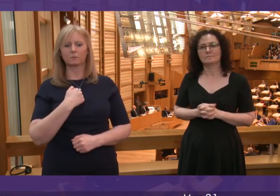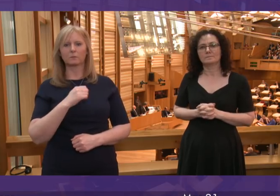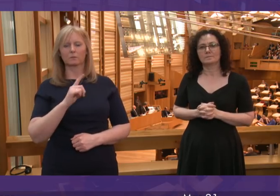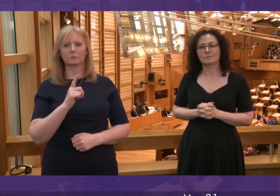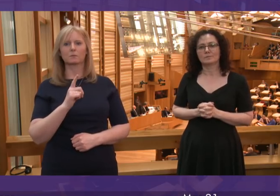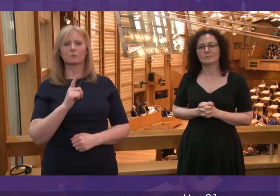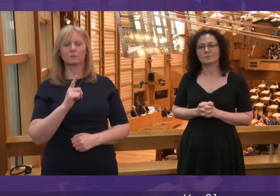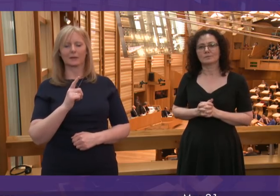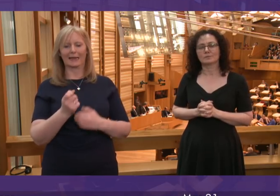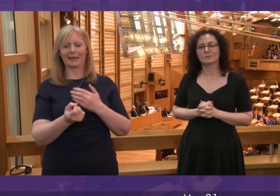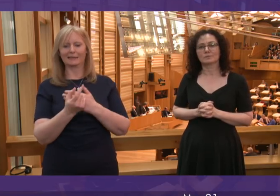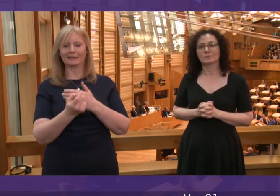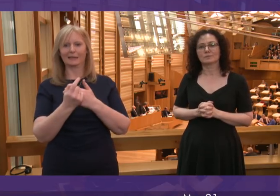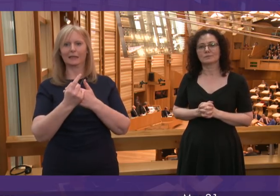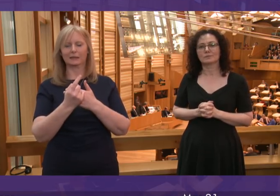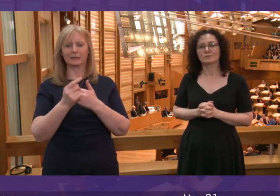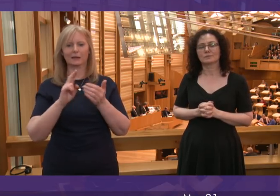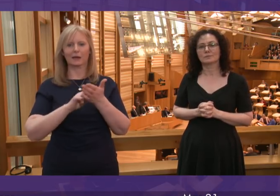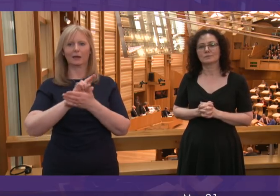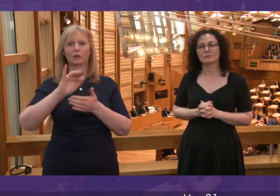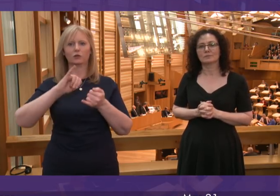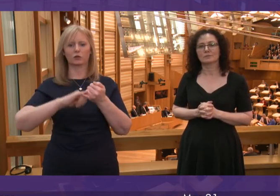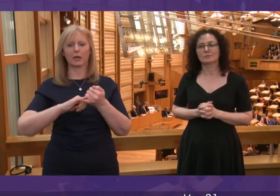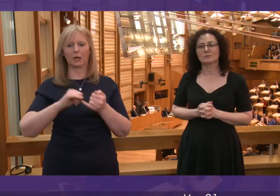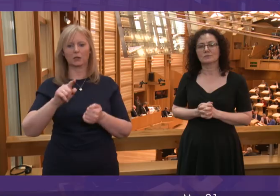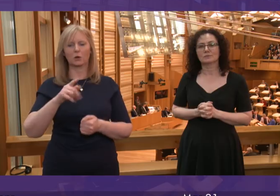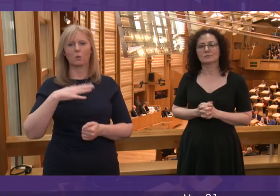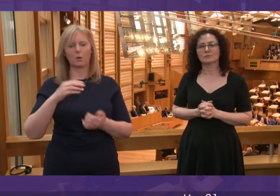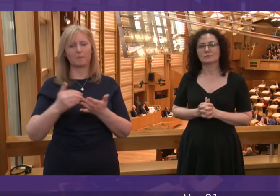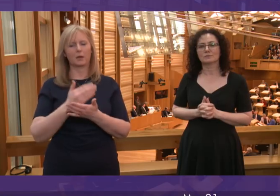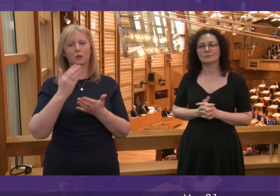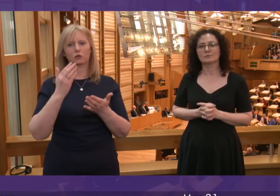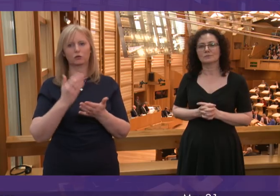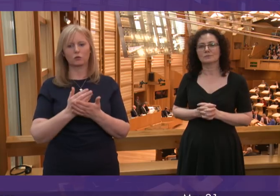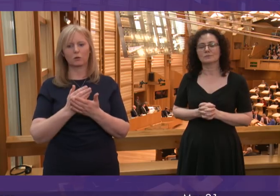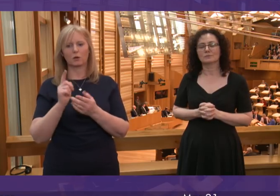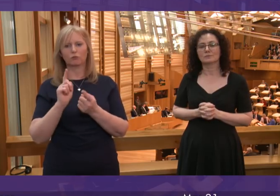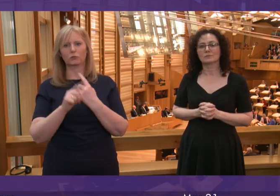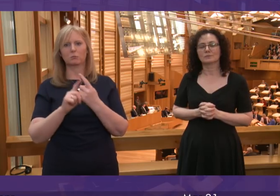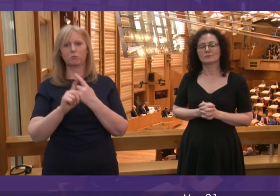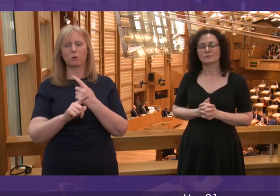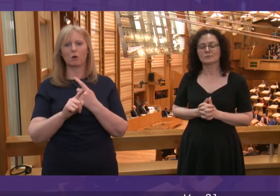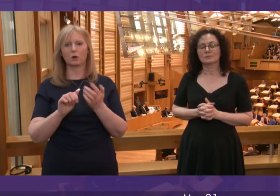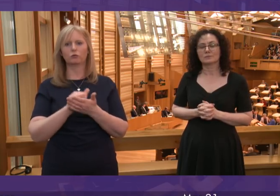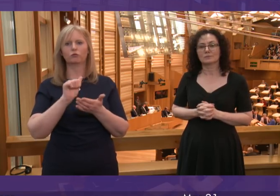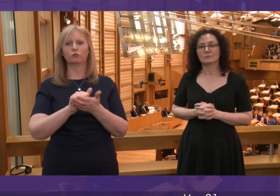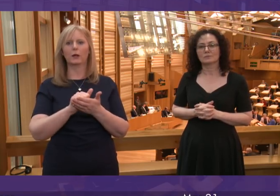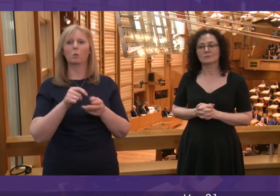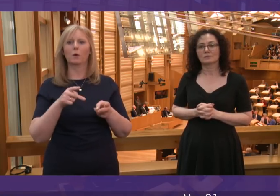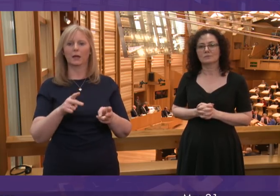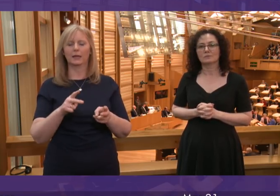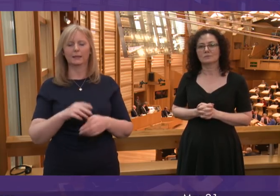incidents, I think, with the National Health Service and they, of course, will want to make sure that they are responding appropriately. We are